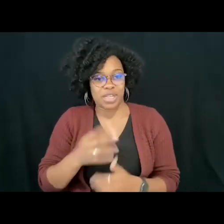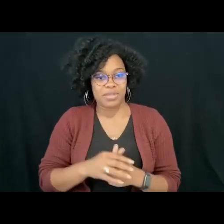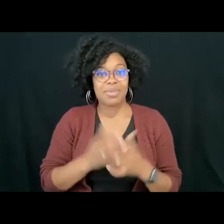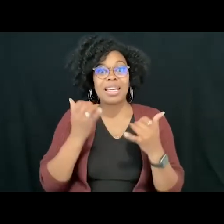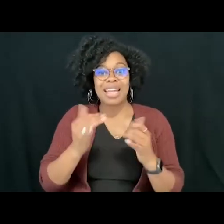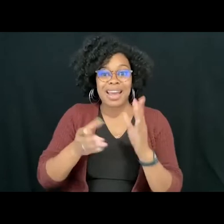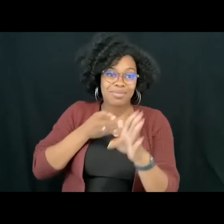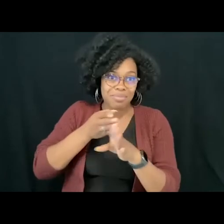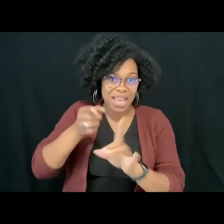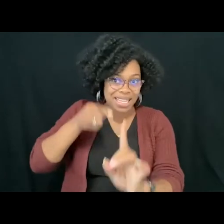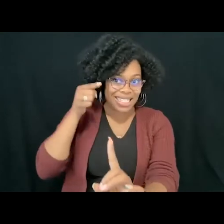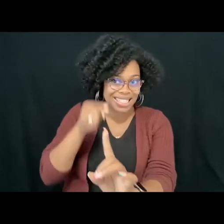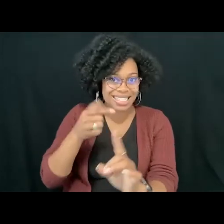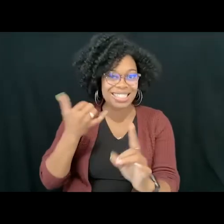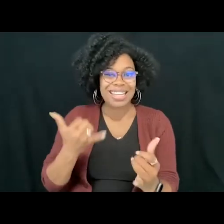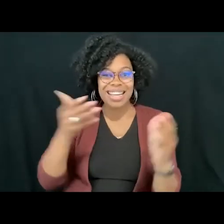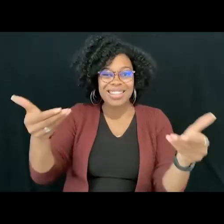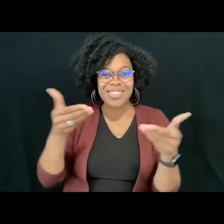Introducing Corey, one of my favorite people.